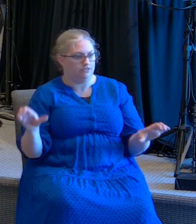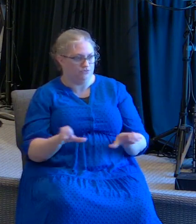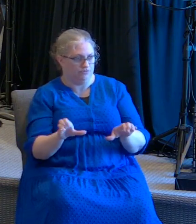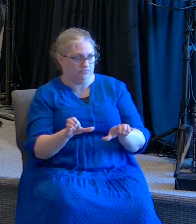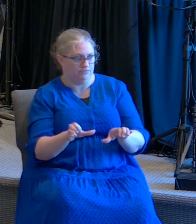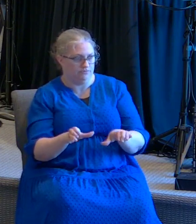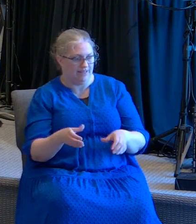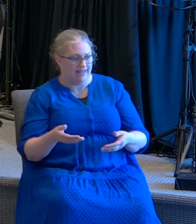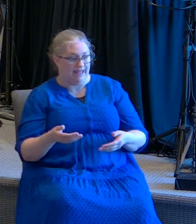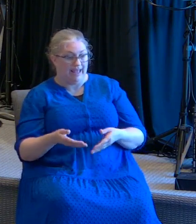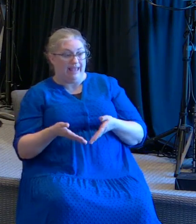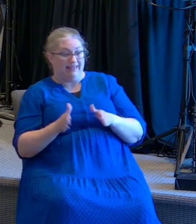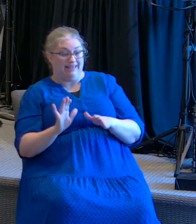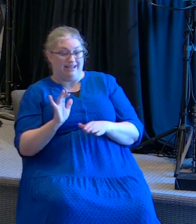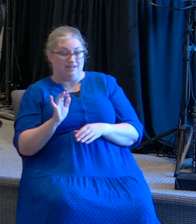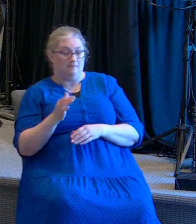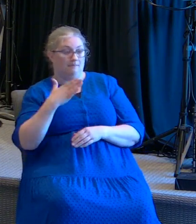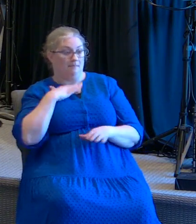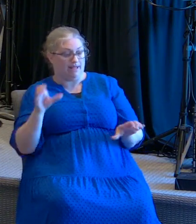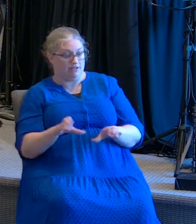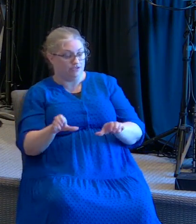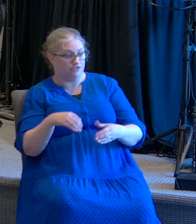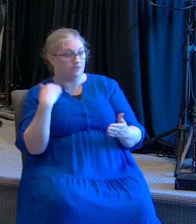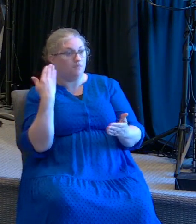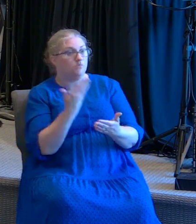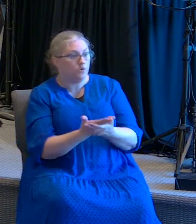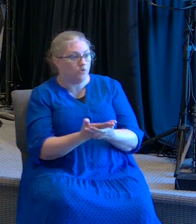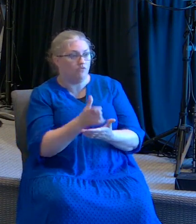and let it prove to you of who I am